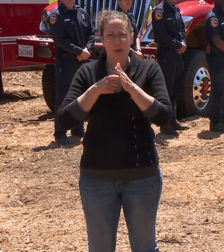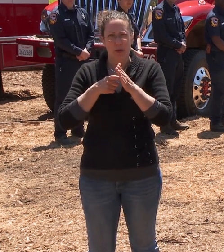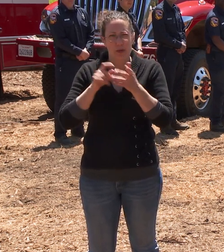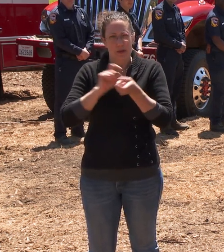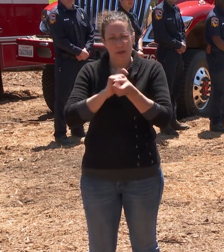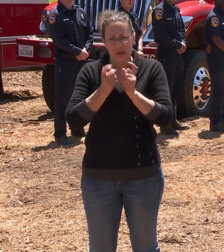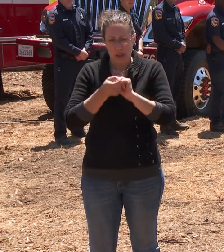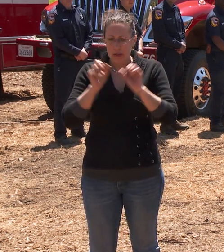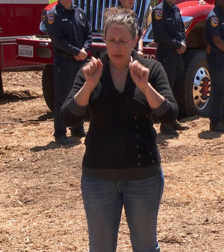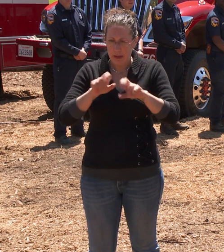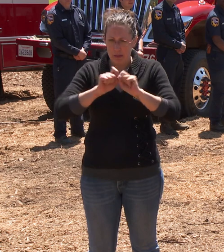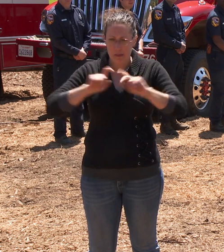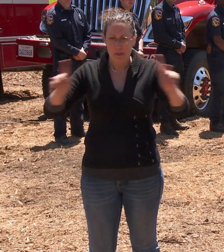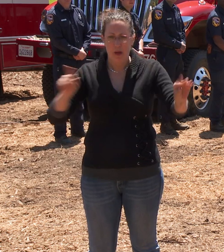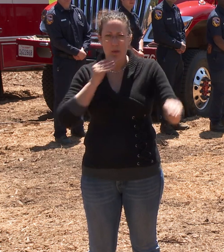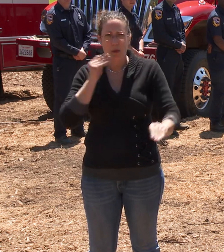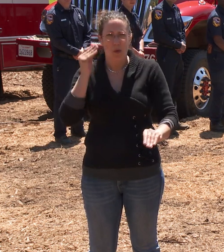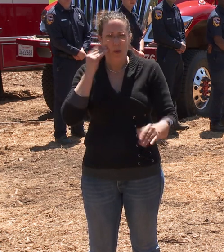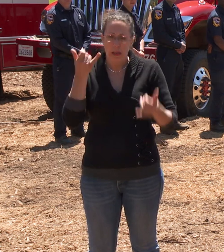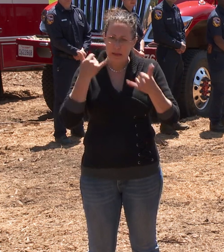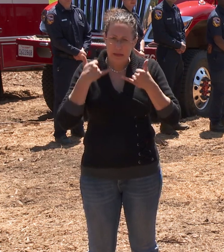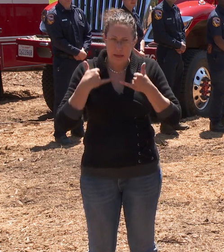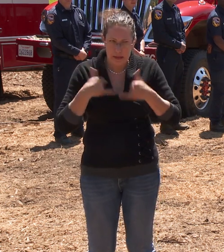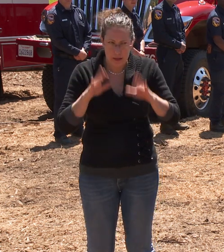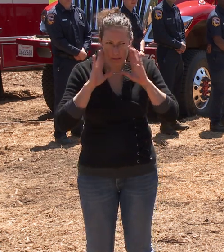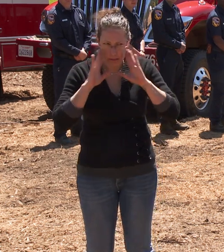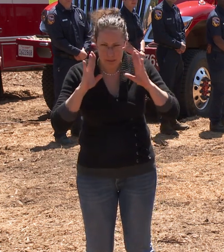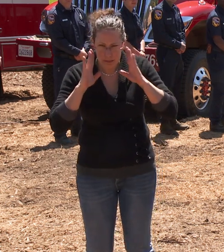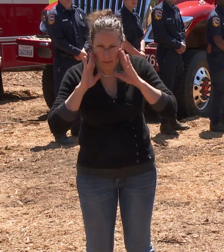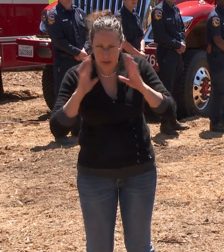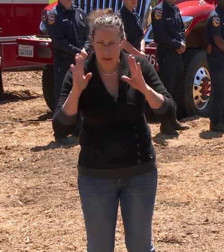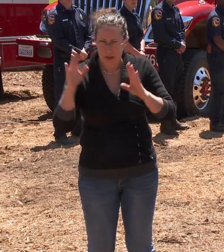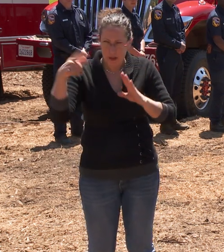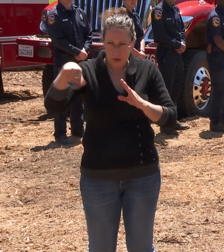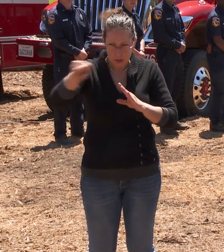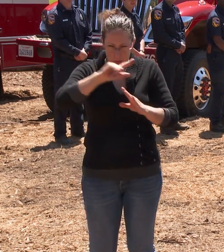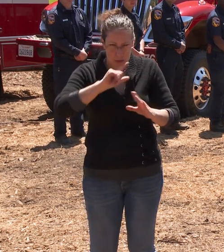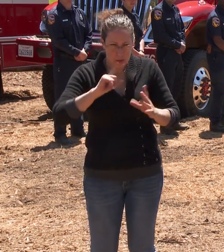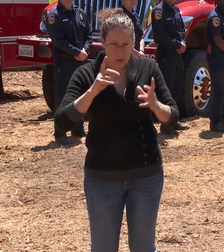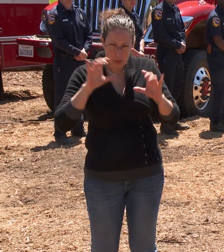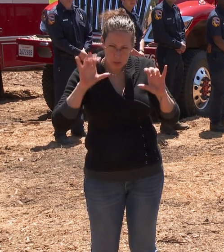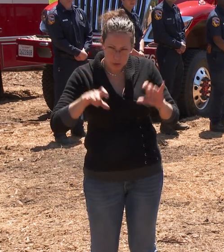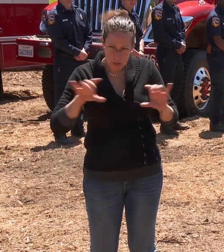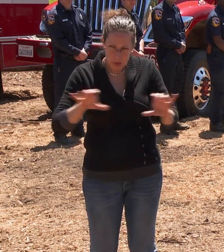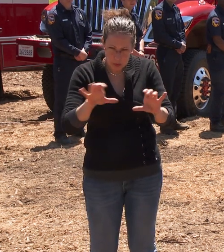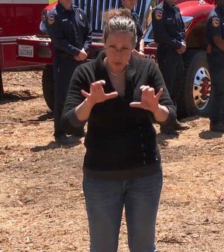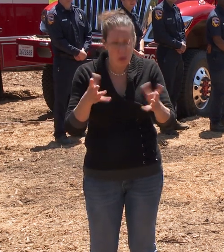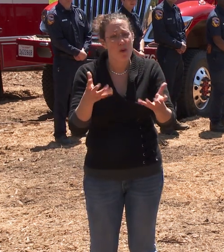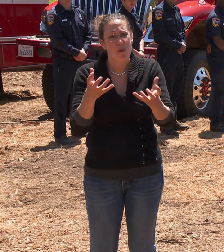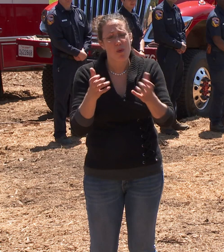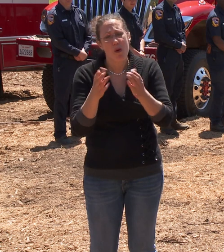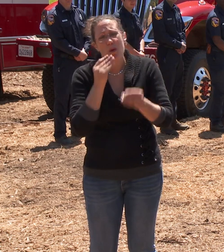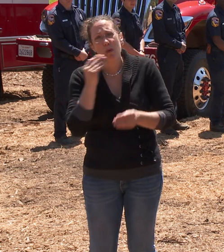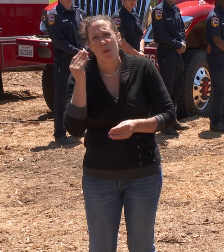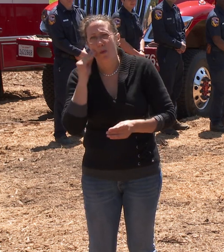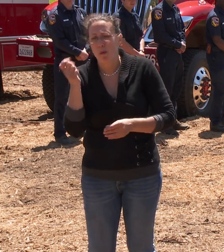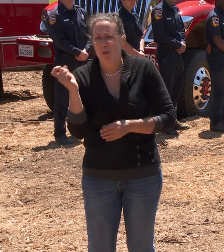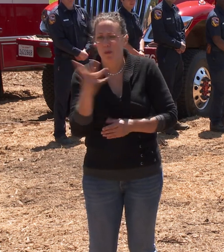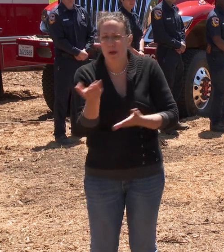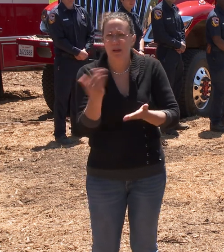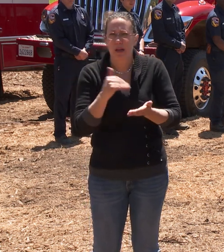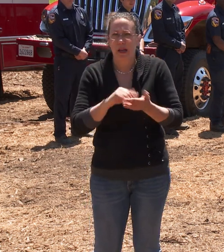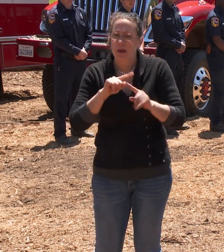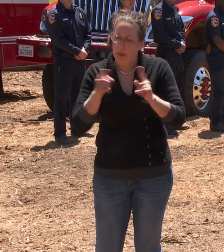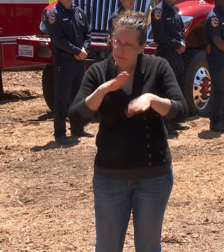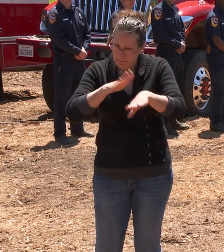for updates from local authorities. We understand you're eager to return home, adhere to clearance directives, and exercise